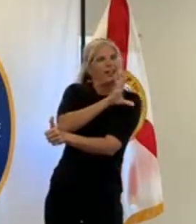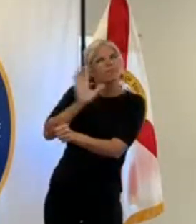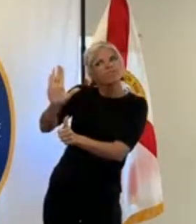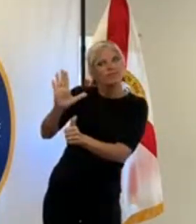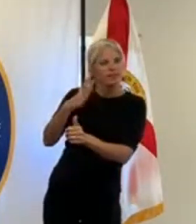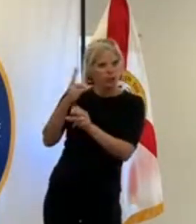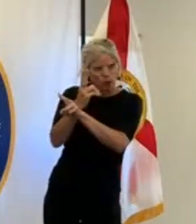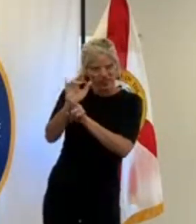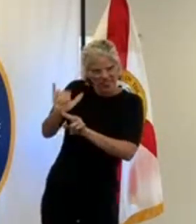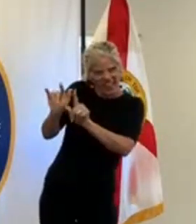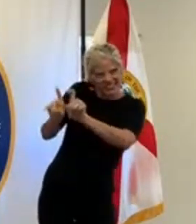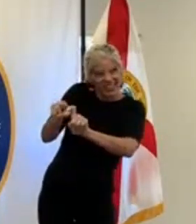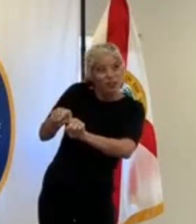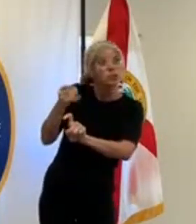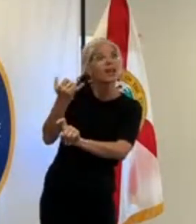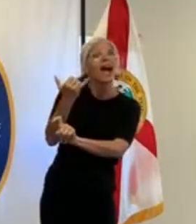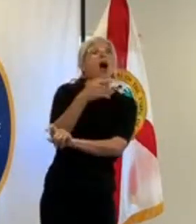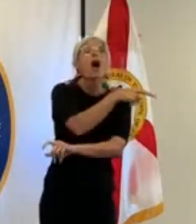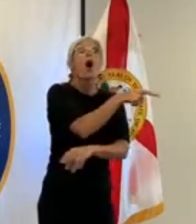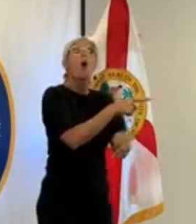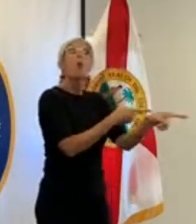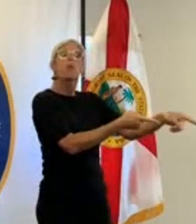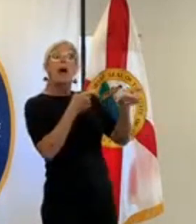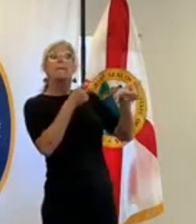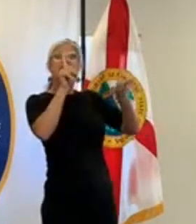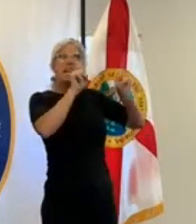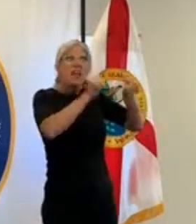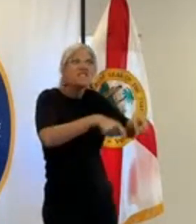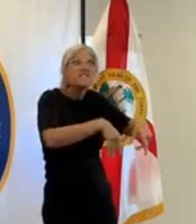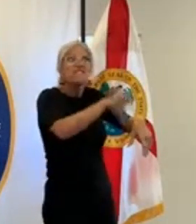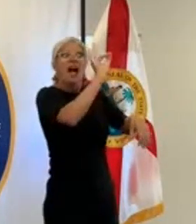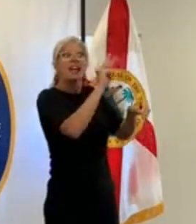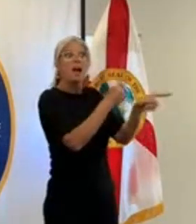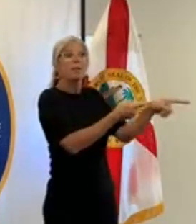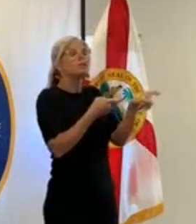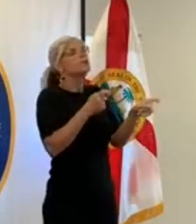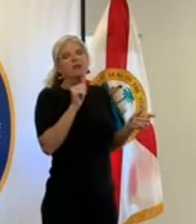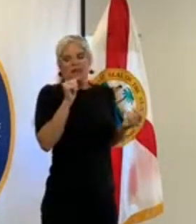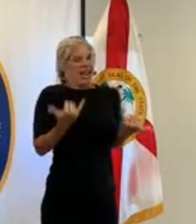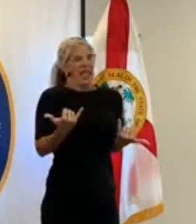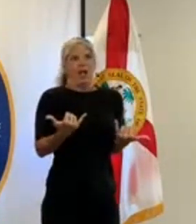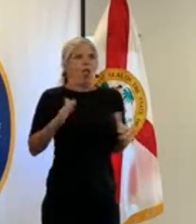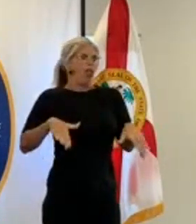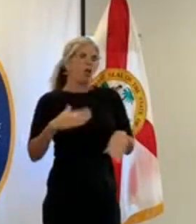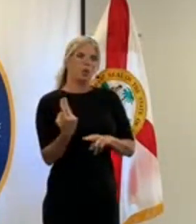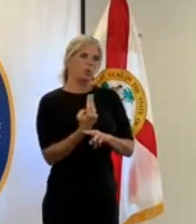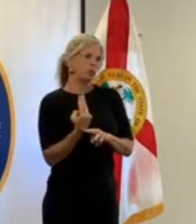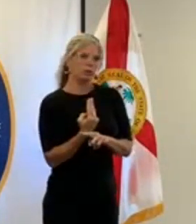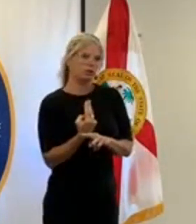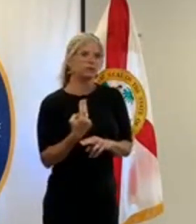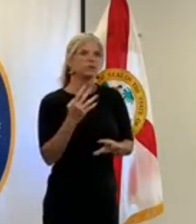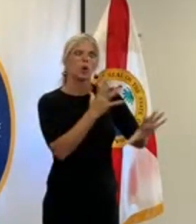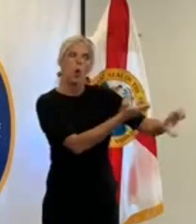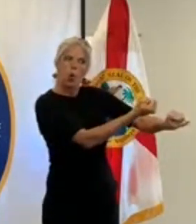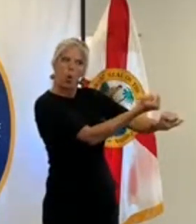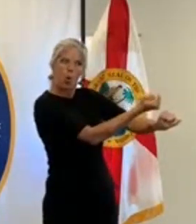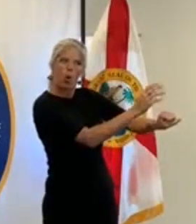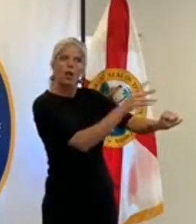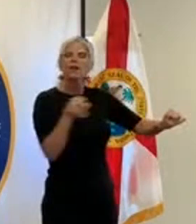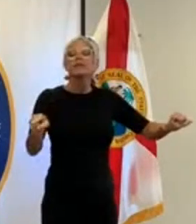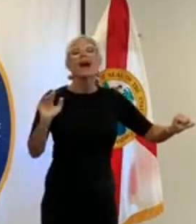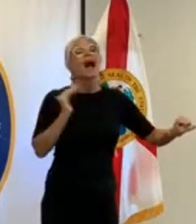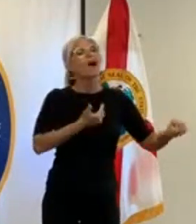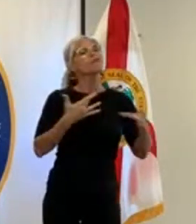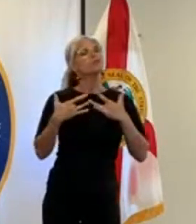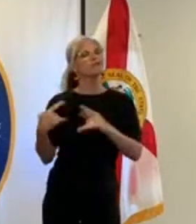using any rapid test um and testing for antibodies there's a little bit of hesitance with those and um some concerns so we want to